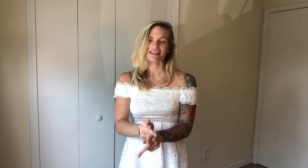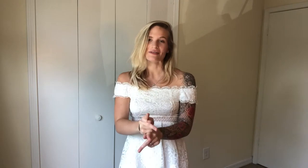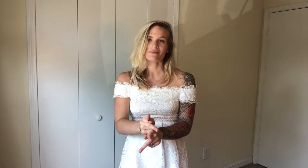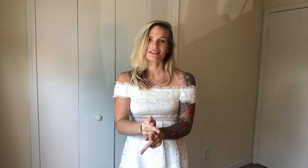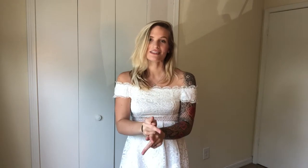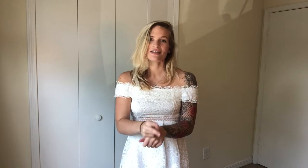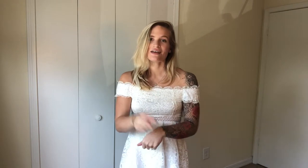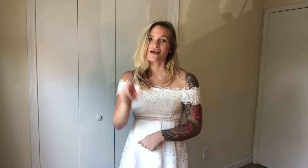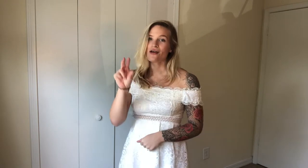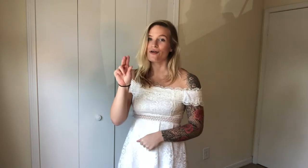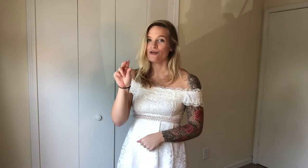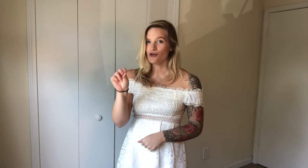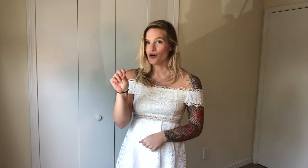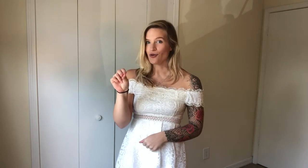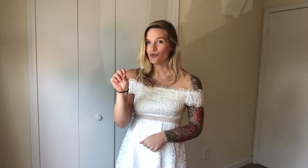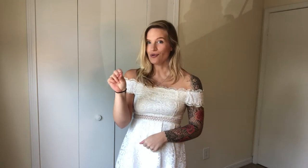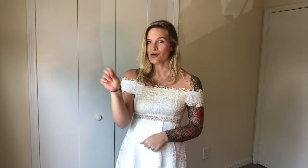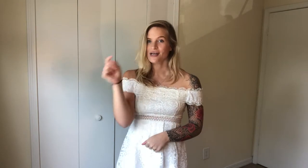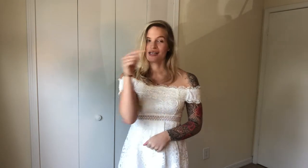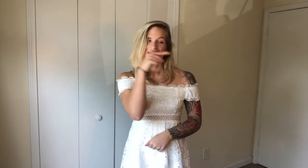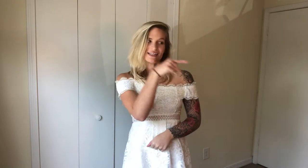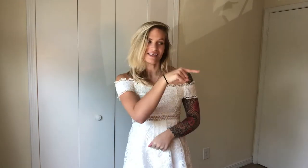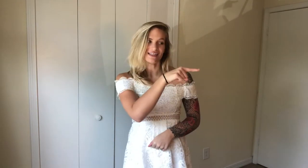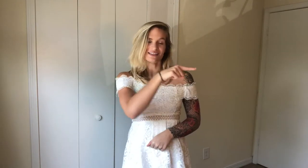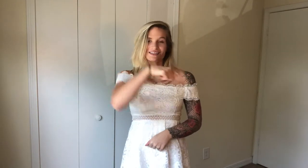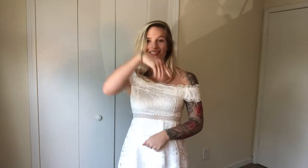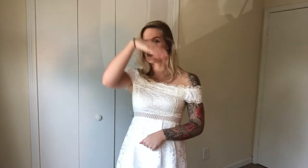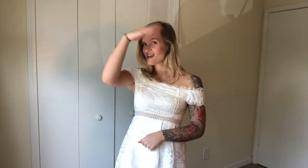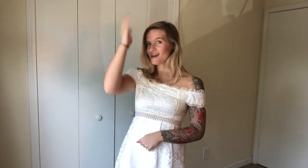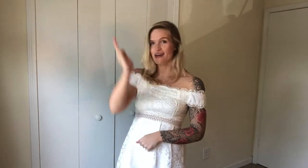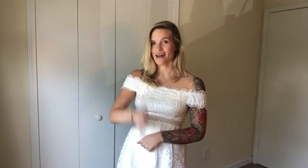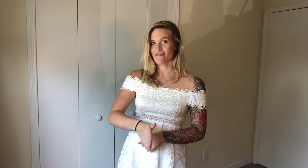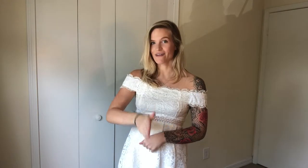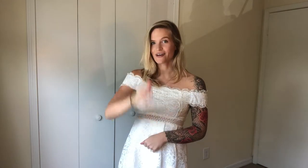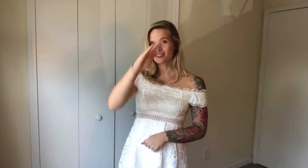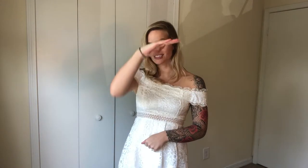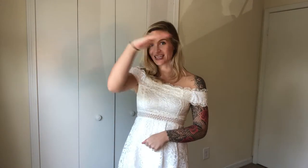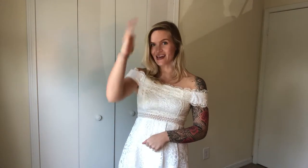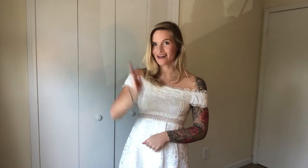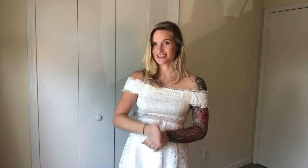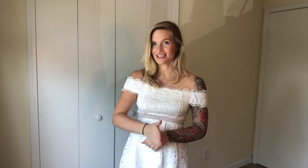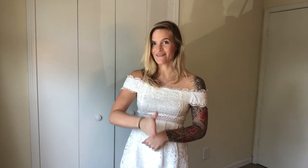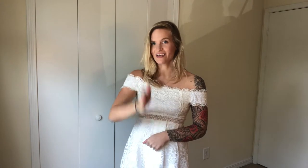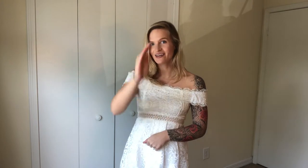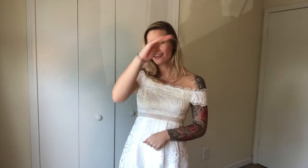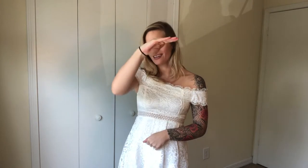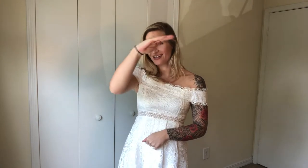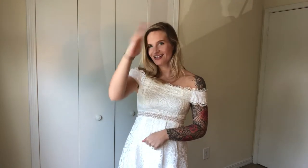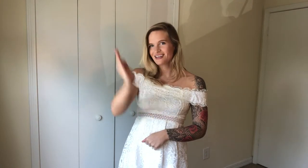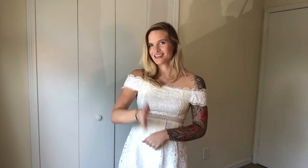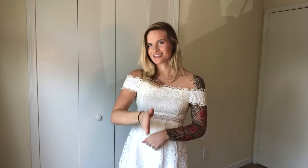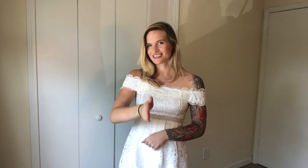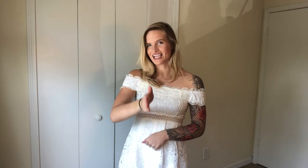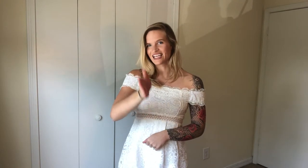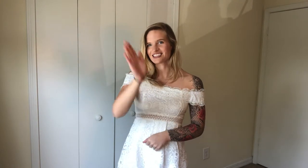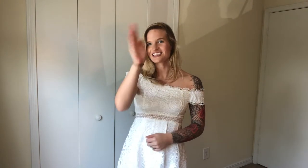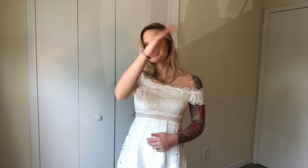keeps. No, he's, never, it's like a seven, slash it,